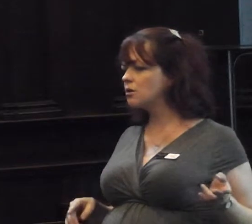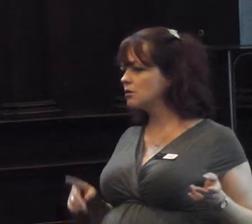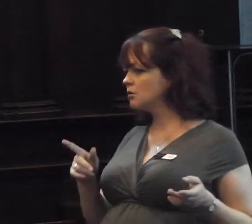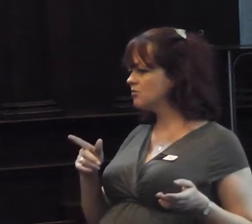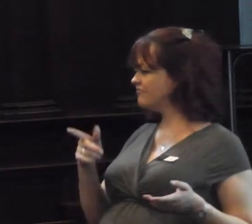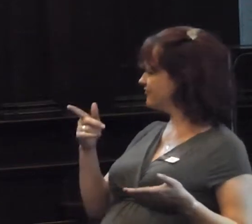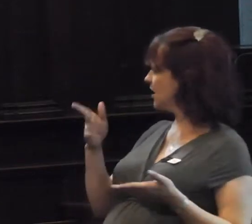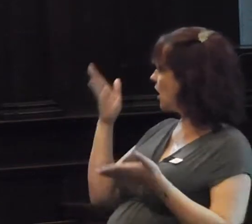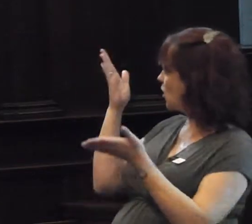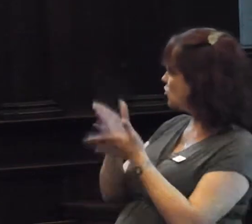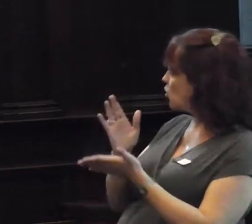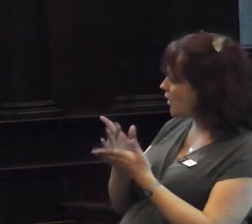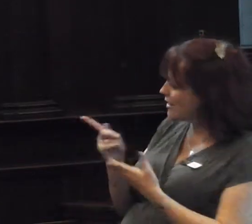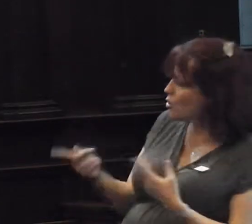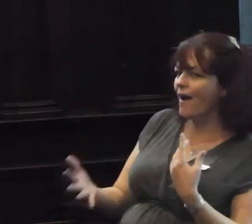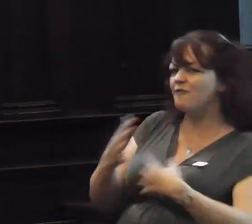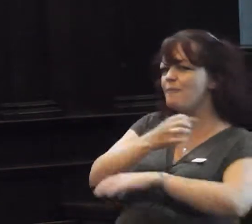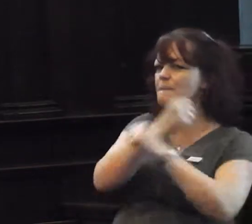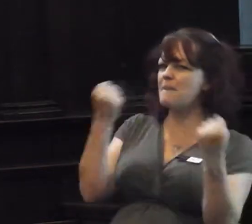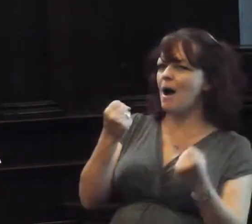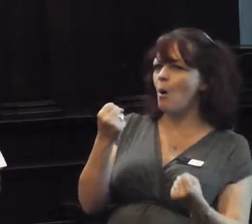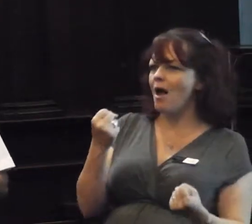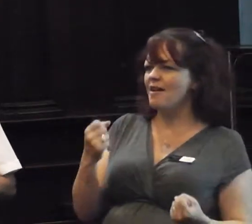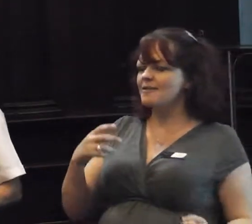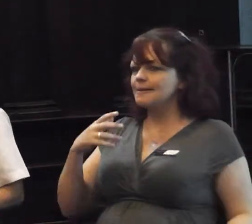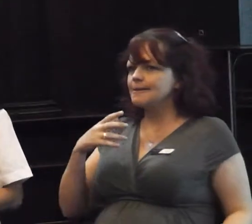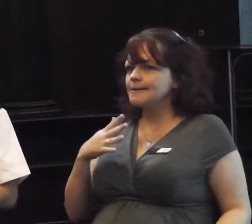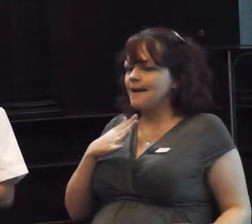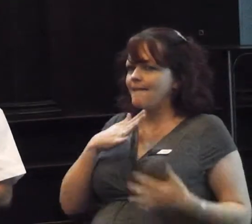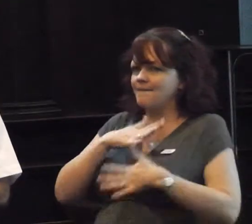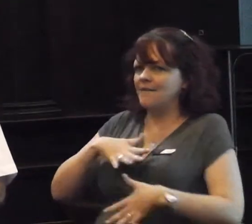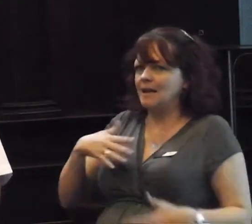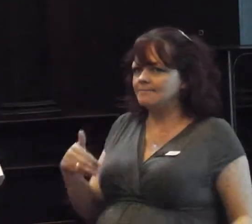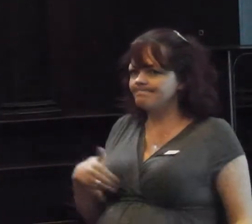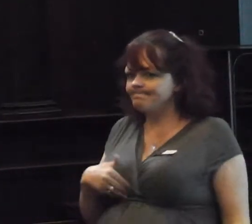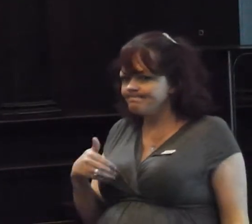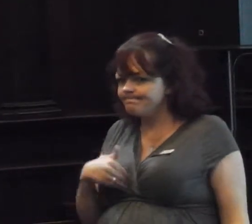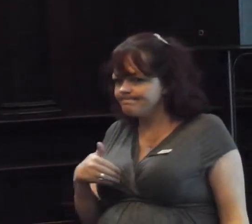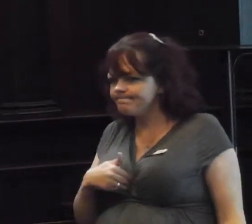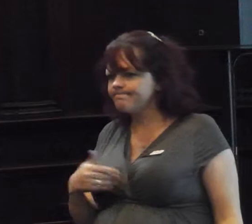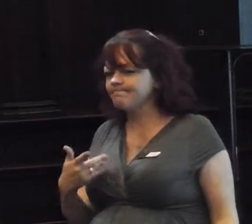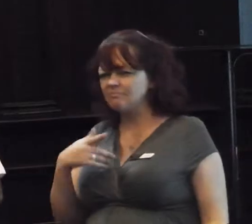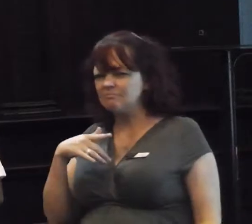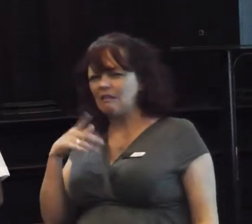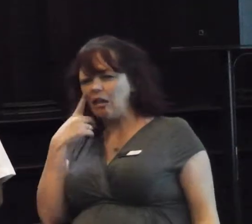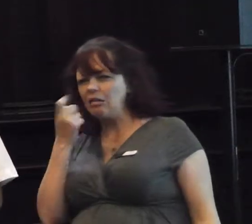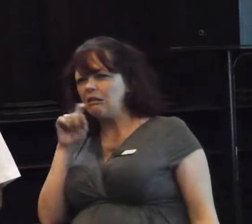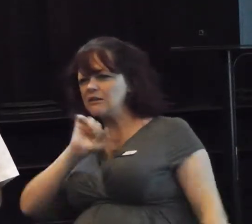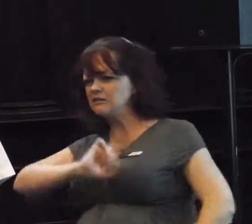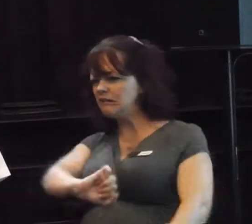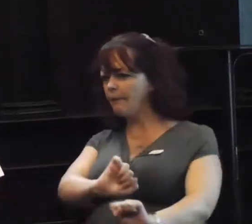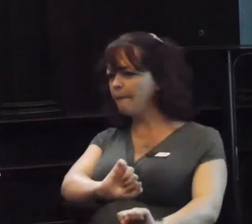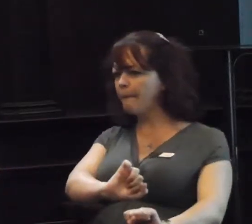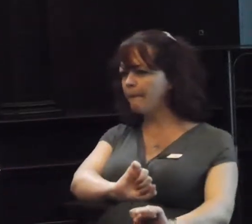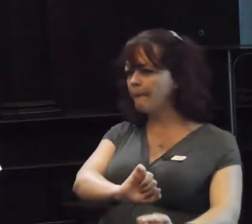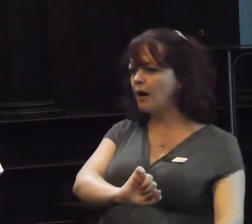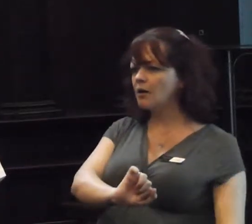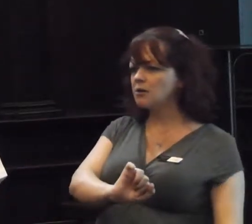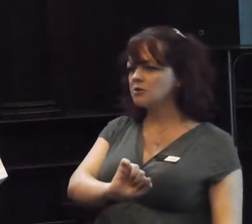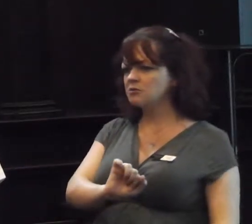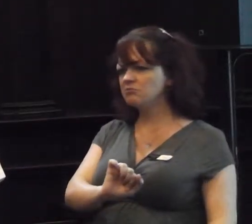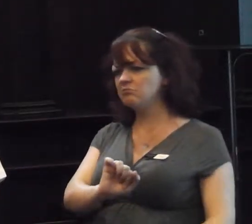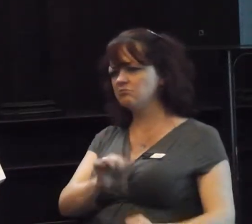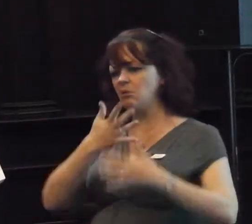power between what, I mean, maybe something wrong. mean... It's all covered on reasonable grounds. To the rest, I mean, you need to follow